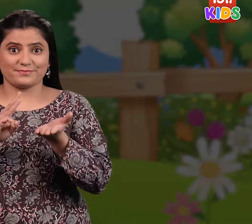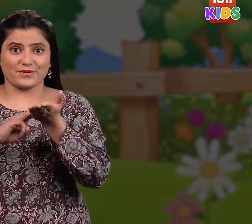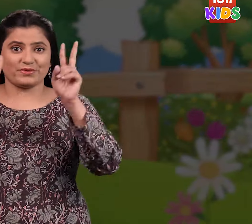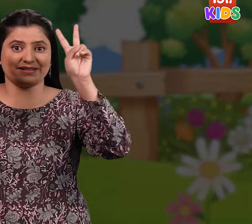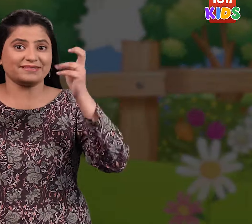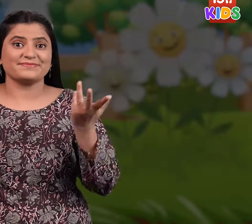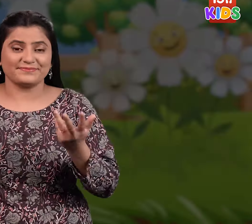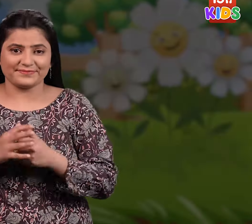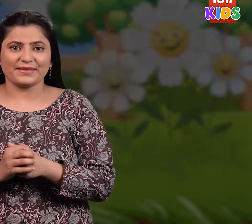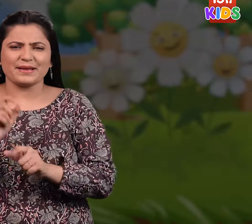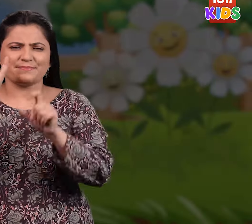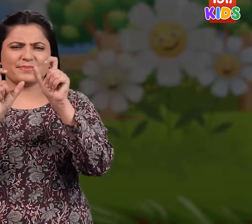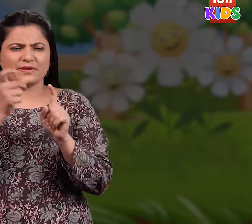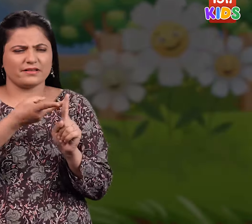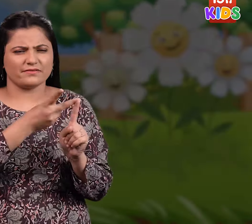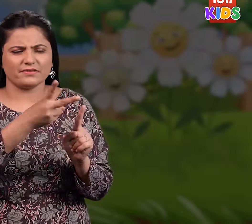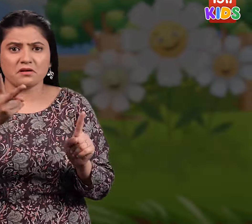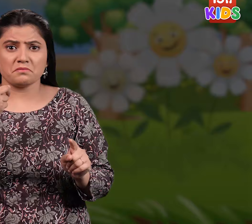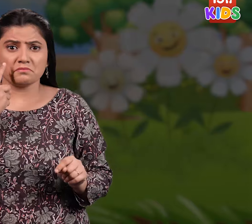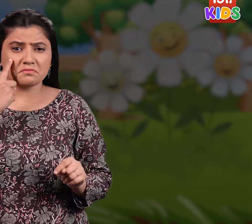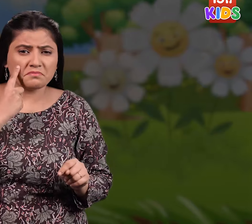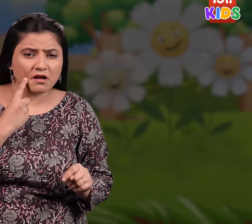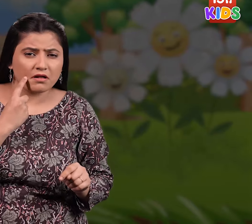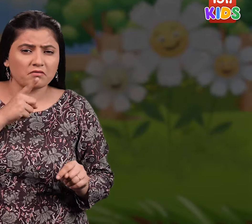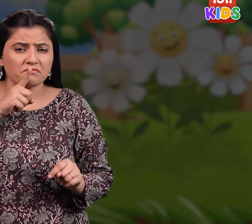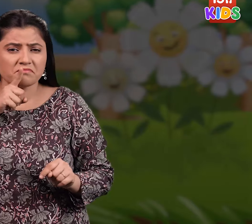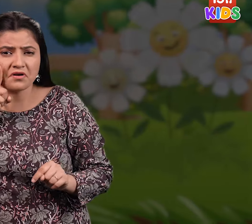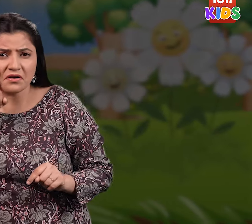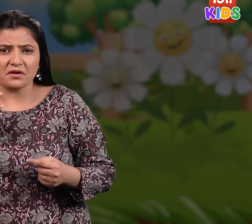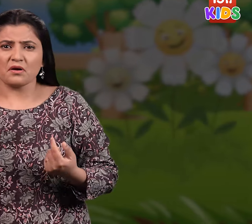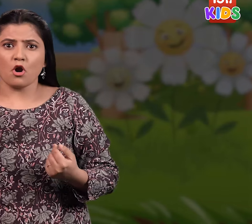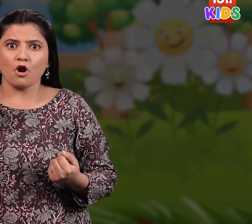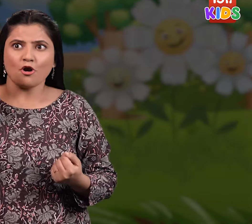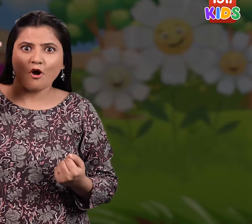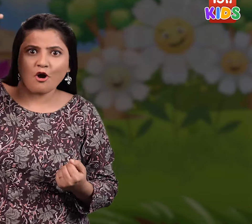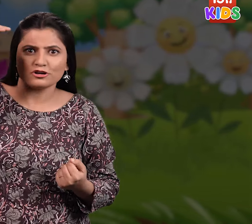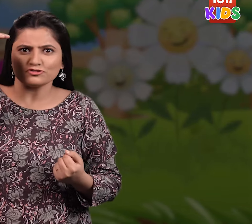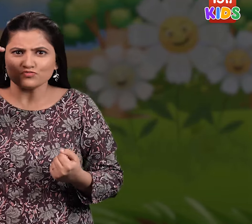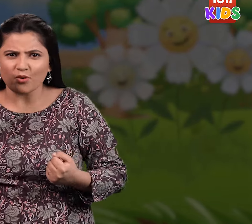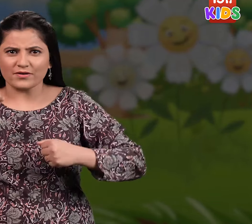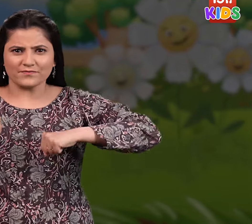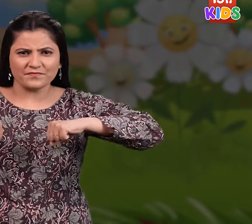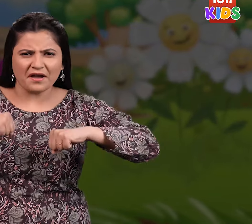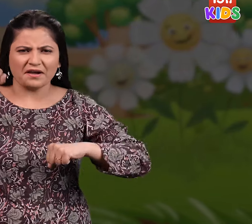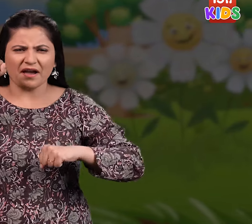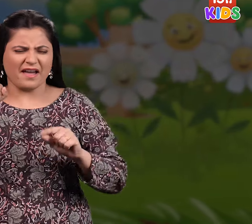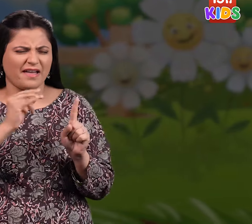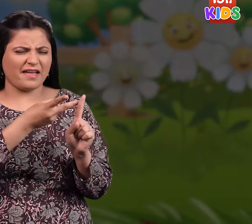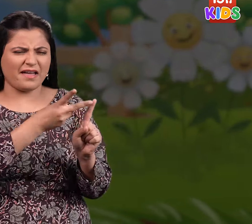Moral of the story is, There are different kinds of people. Some are dark. Some are fair. Some are tall. Some are short. Some are fat